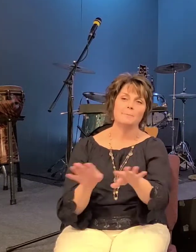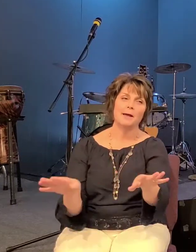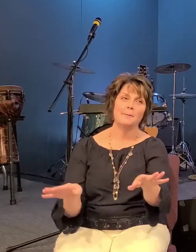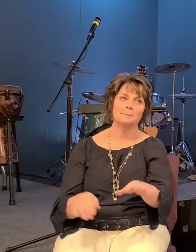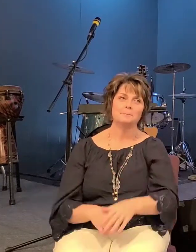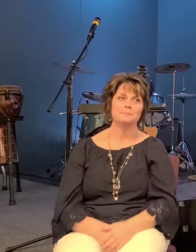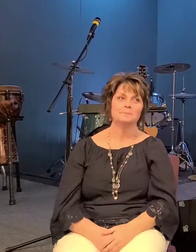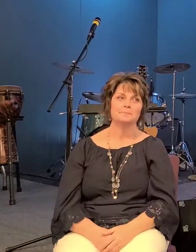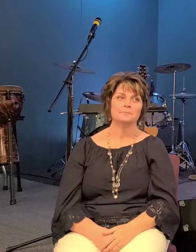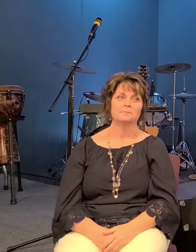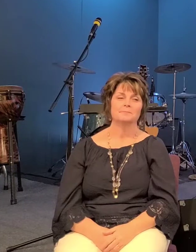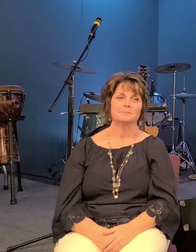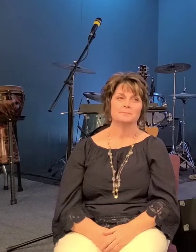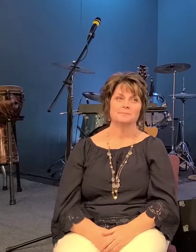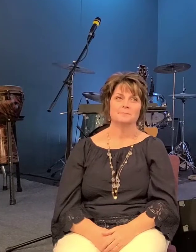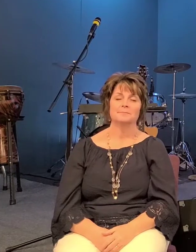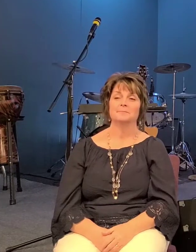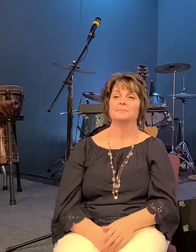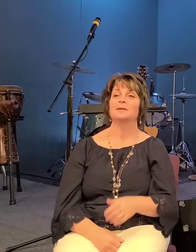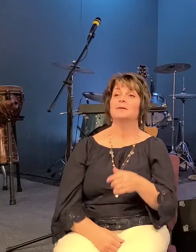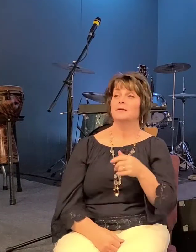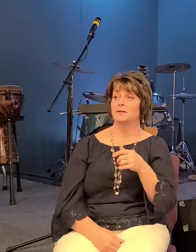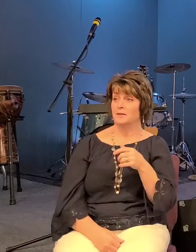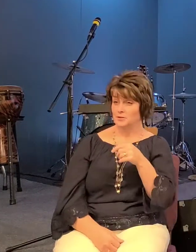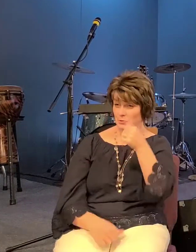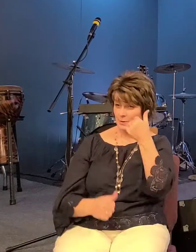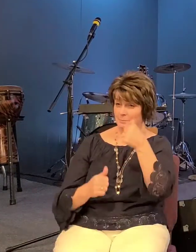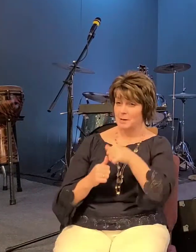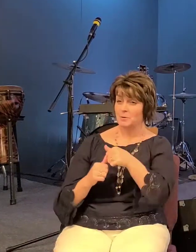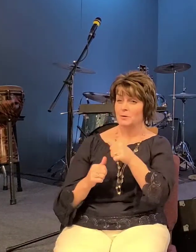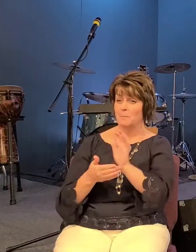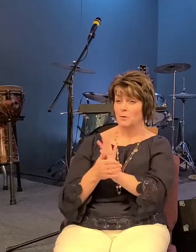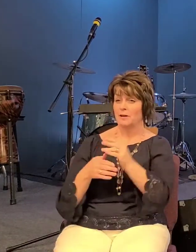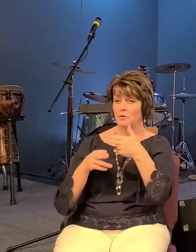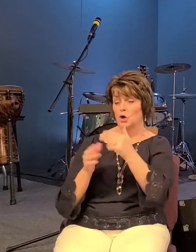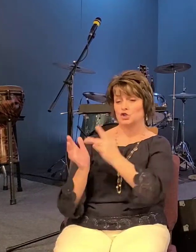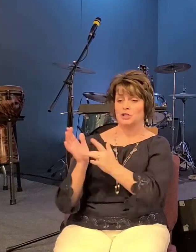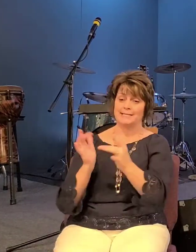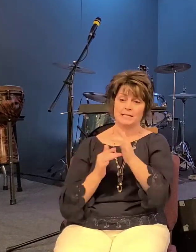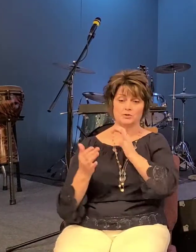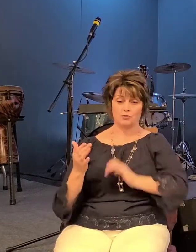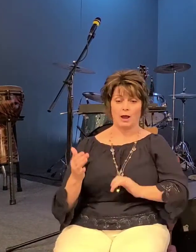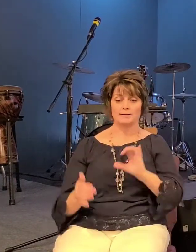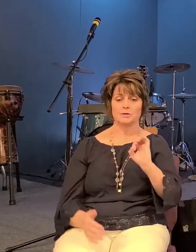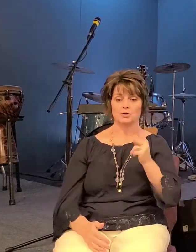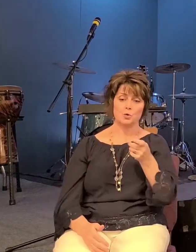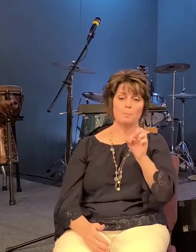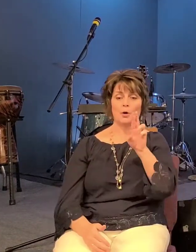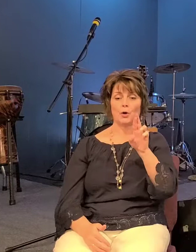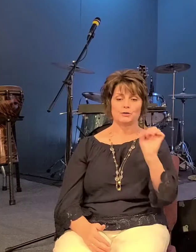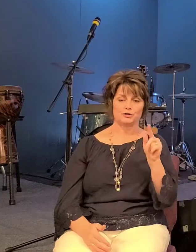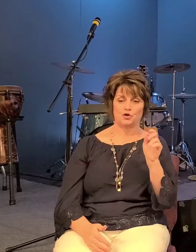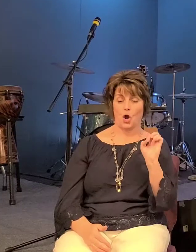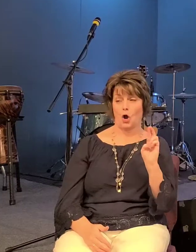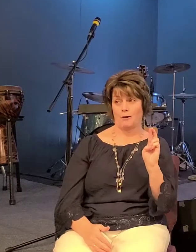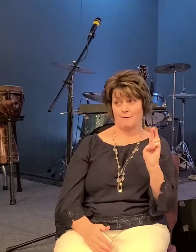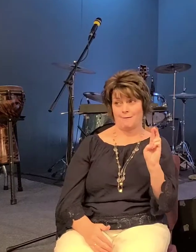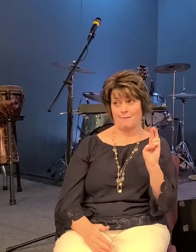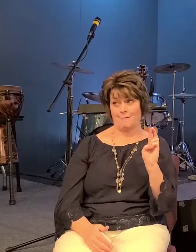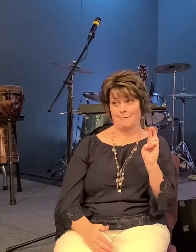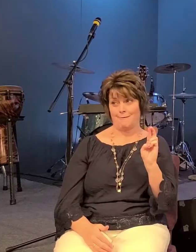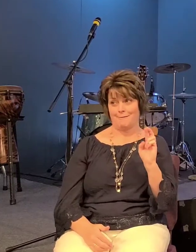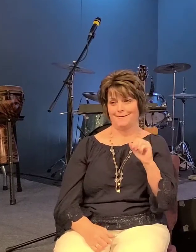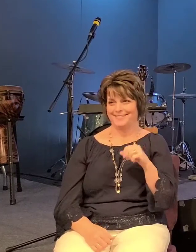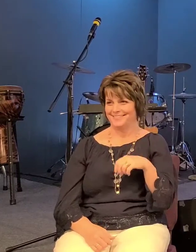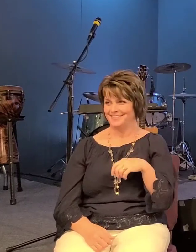this this musical called jesus christ superstar and i was thinking you know that might be a a good